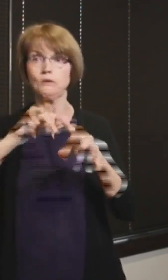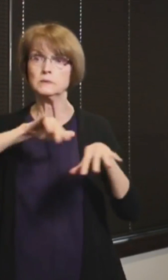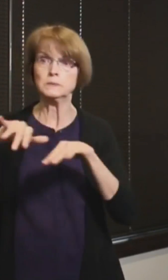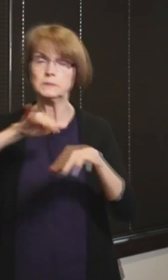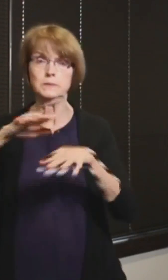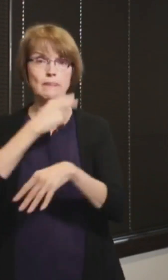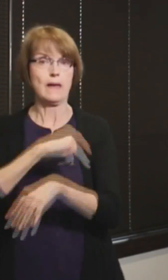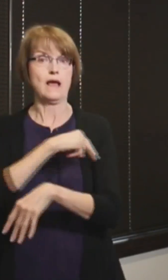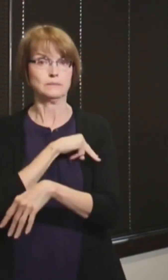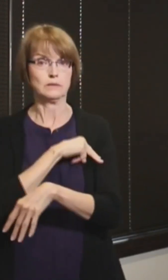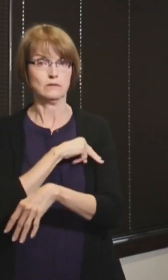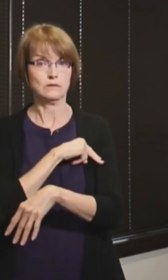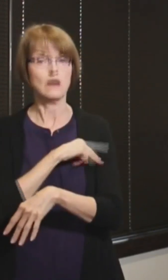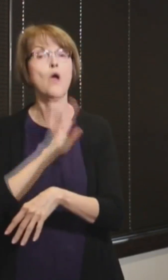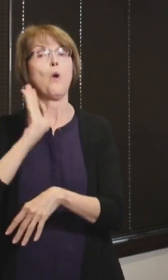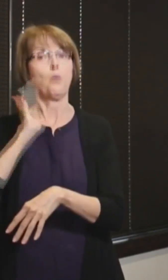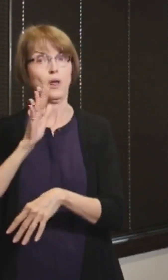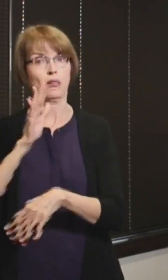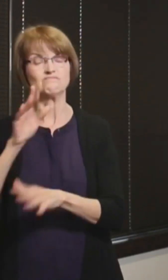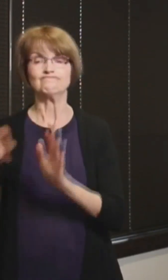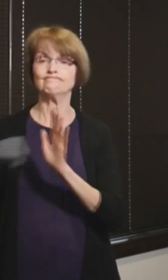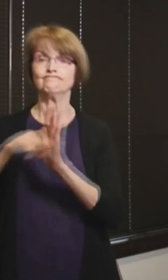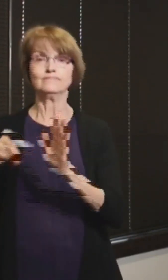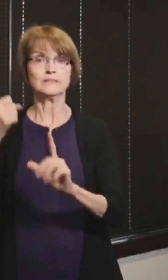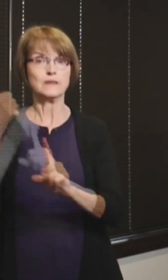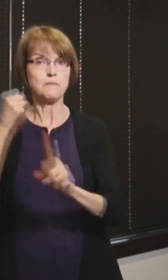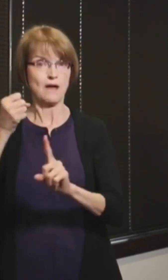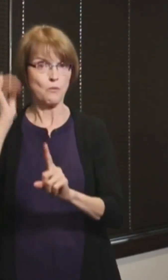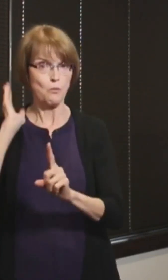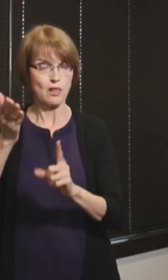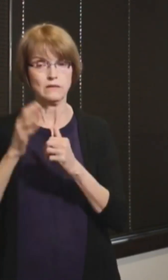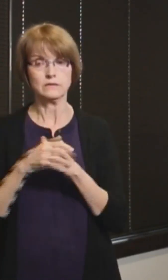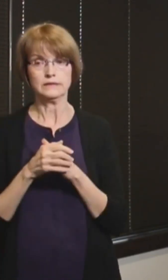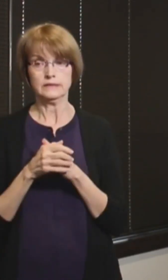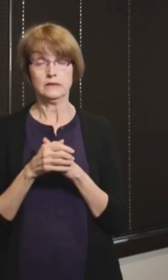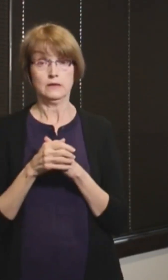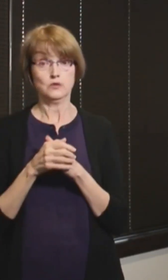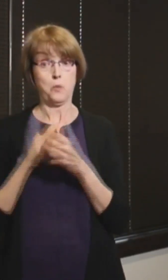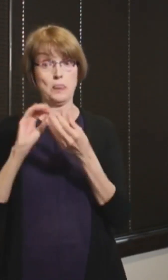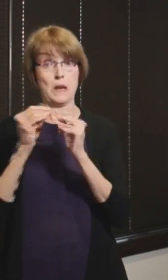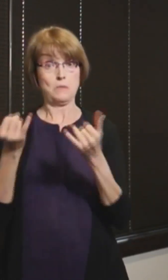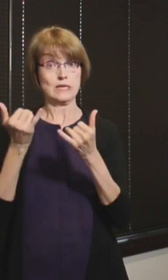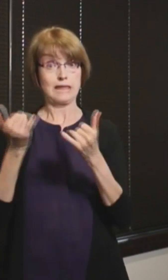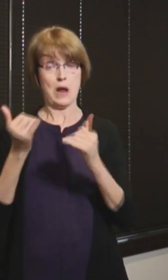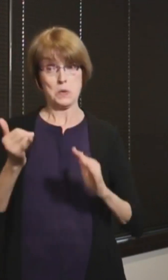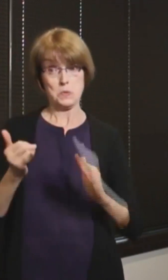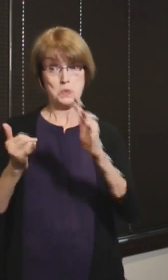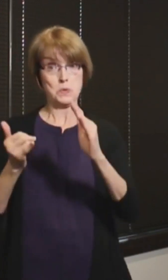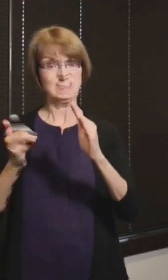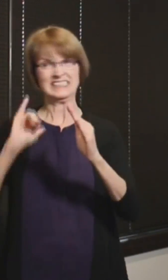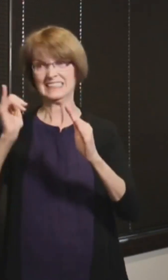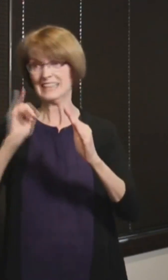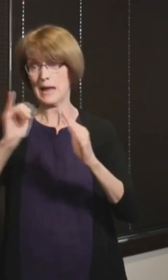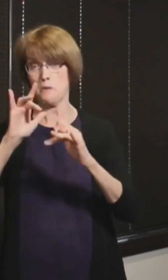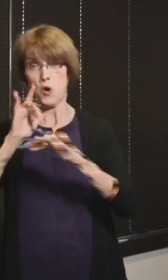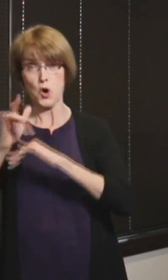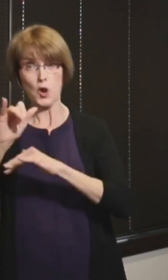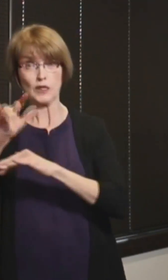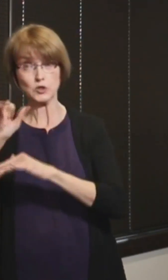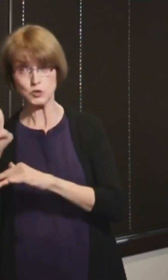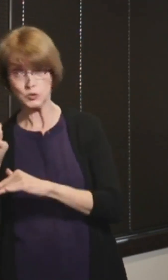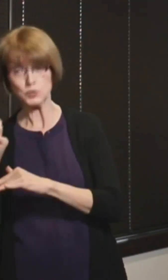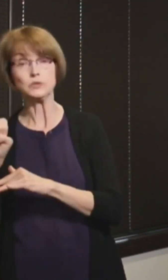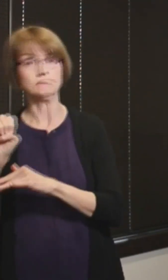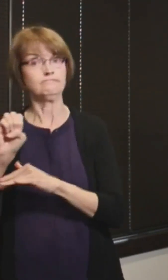having some negative effects. So we're seeing numbers that take us back in time to early June and even May when the